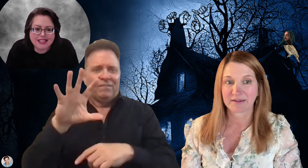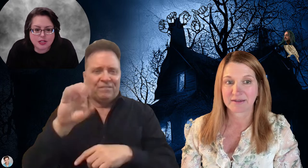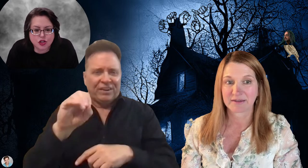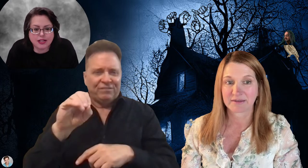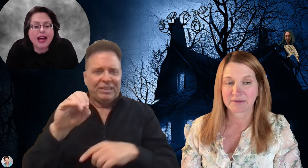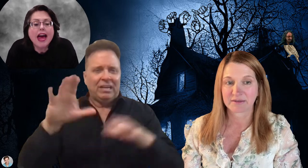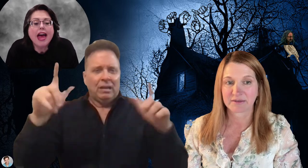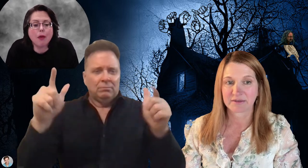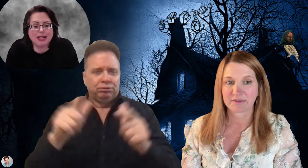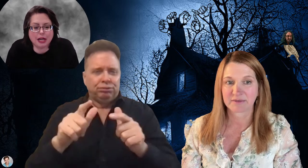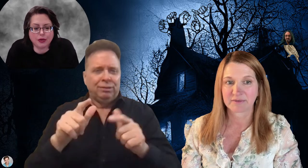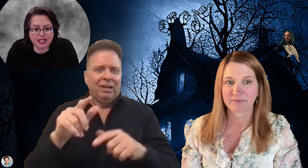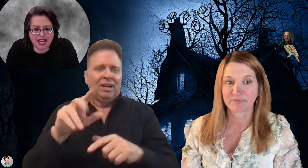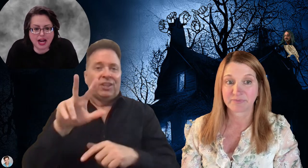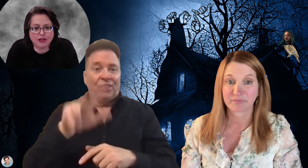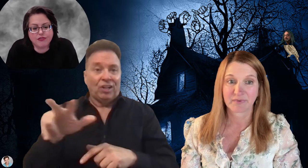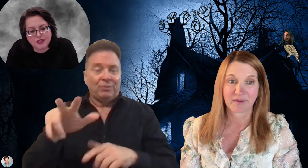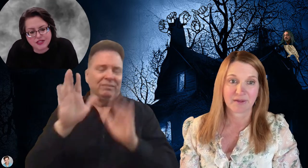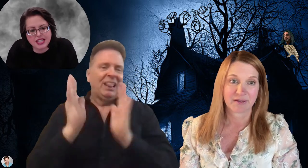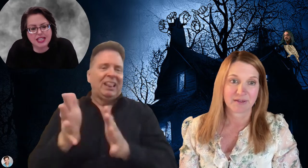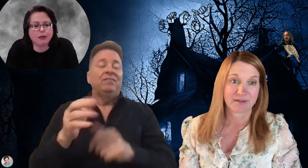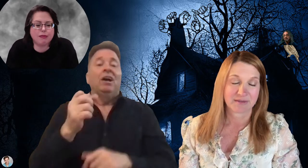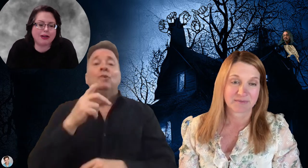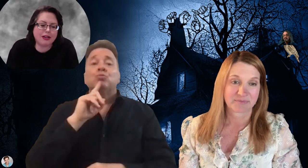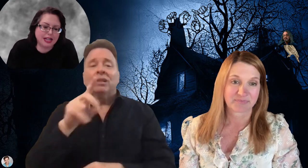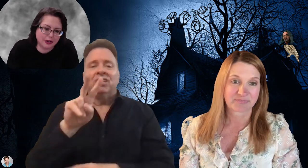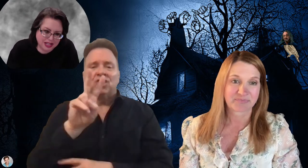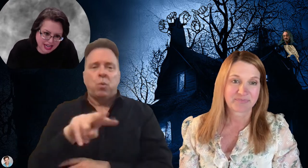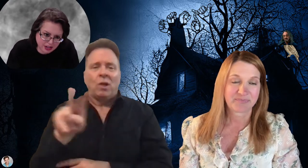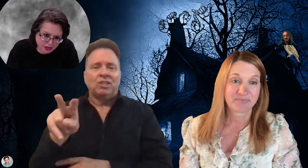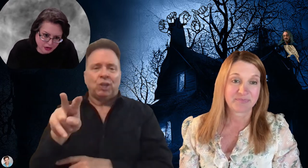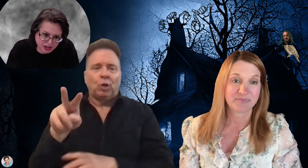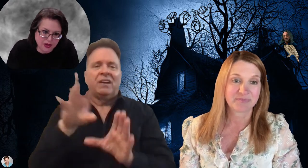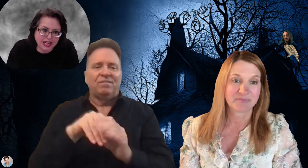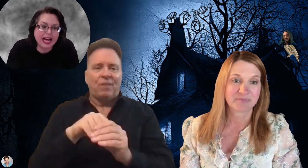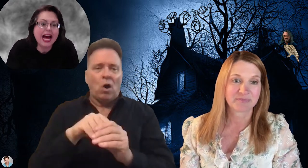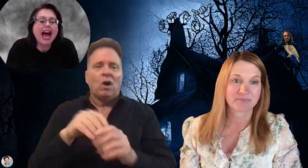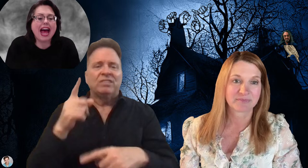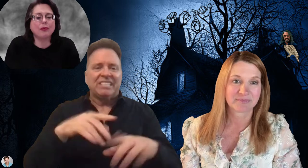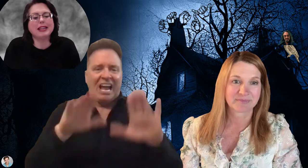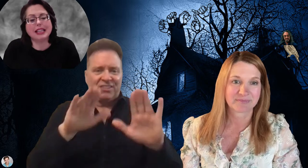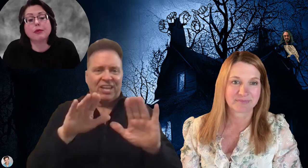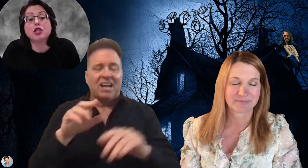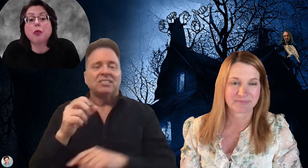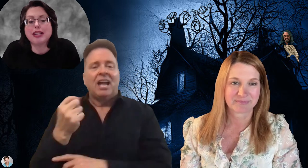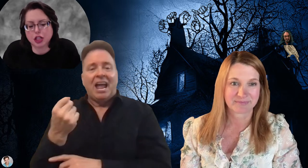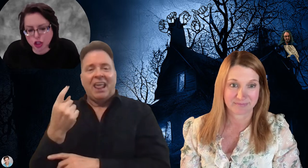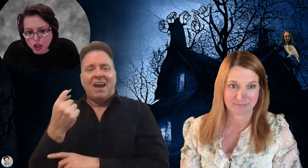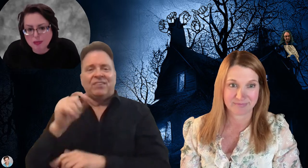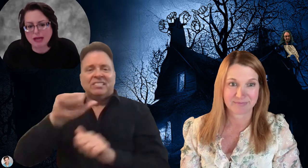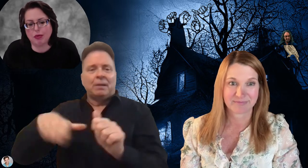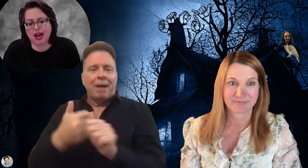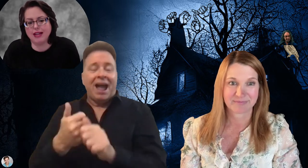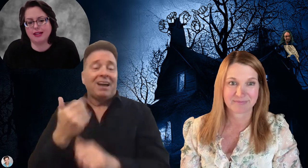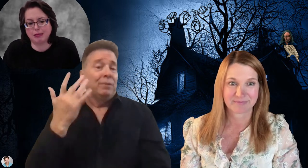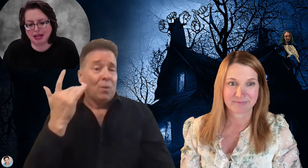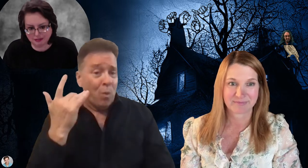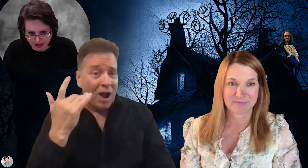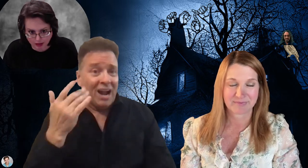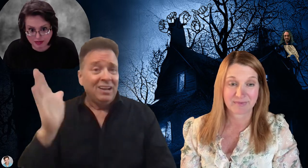decision. And we narrowed it down to 50 and then we narrowed it down to 33. And really it was 22 people that ended up getting filmed.